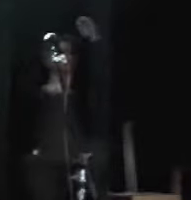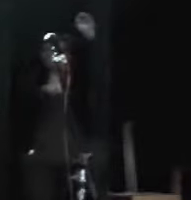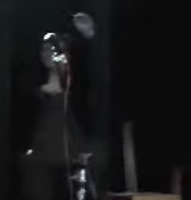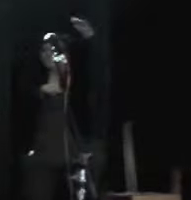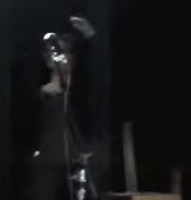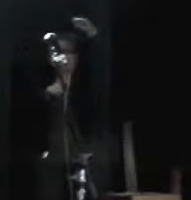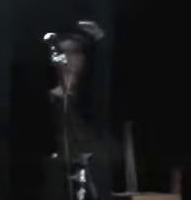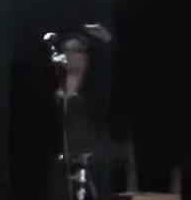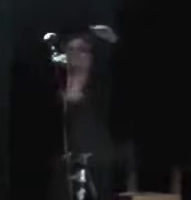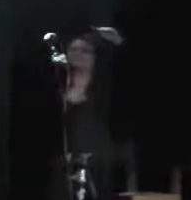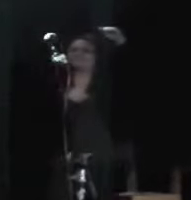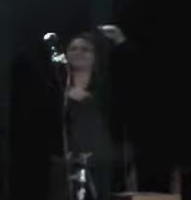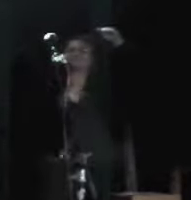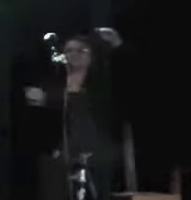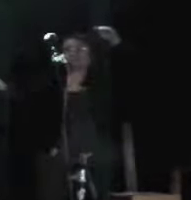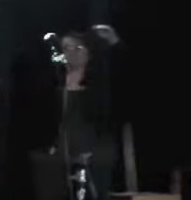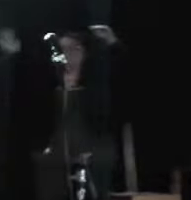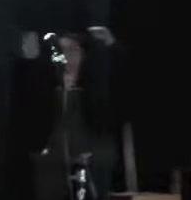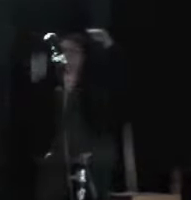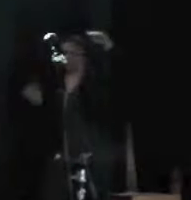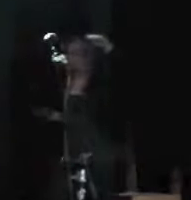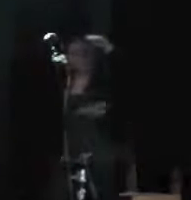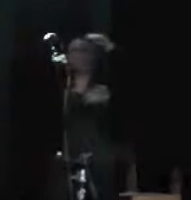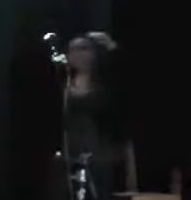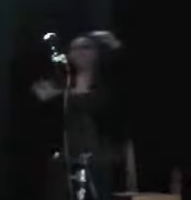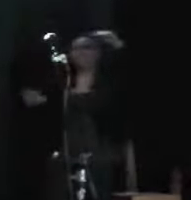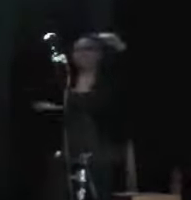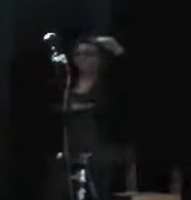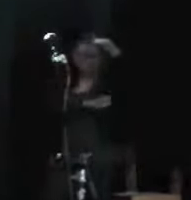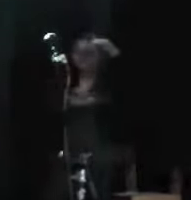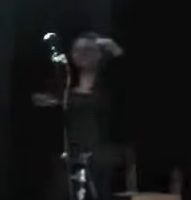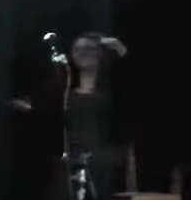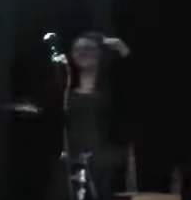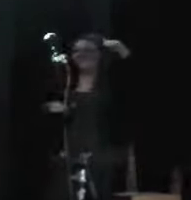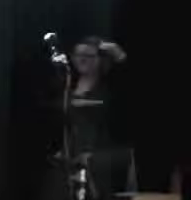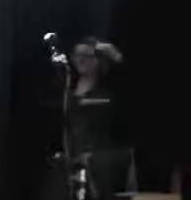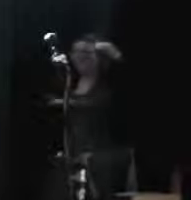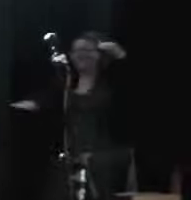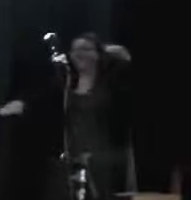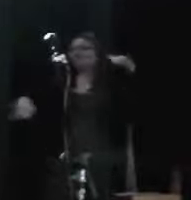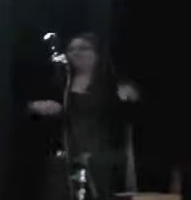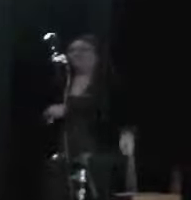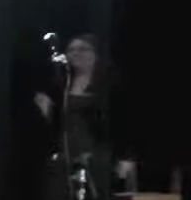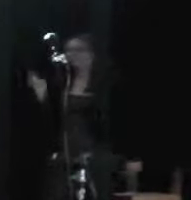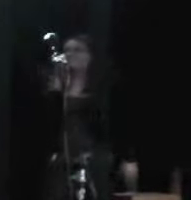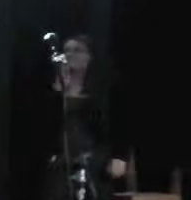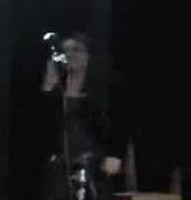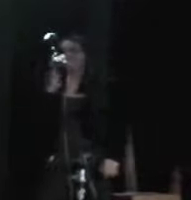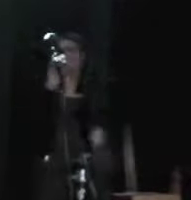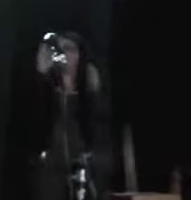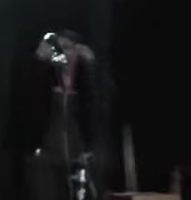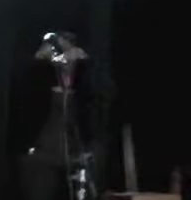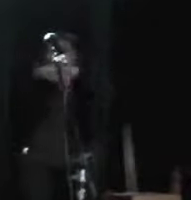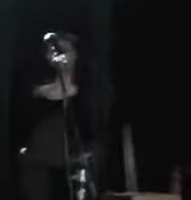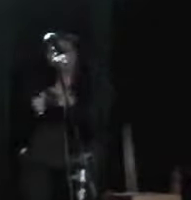high enough, ain't no valley low enough, ain't no river